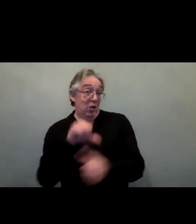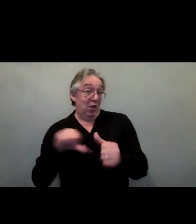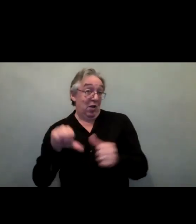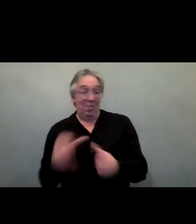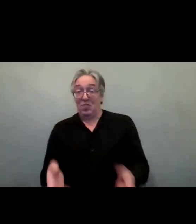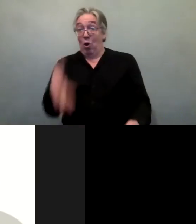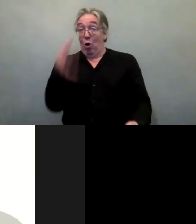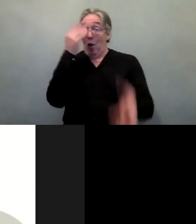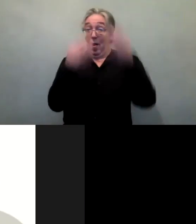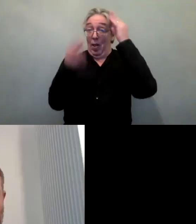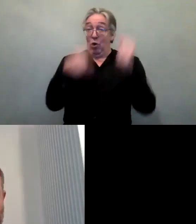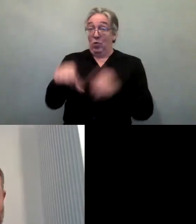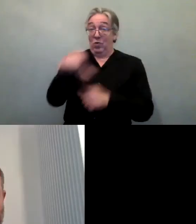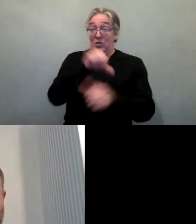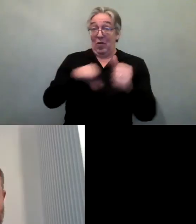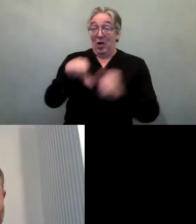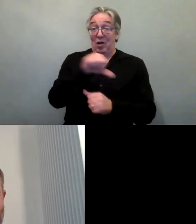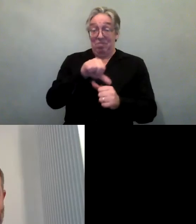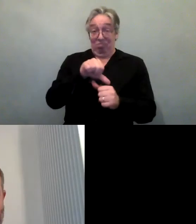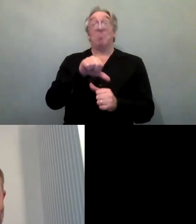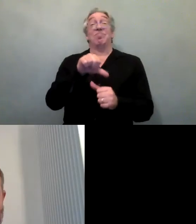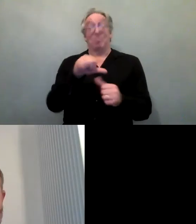our goal. Thank you. Back to you, Don.